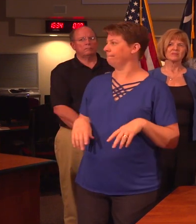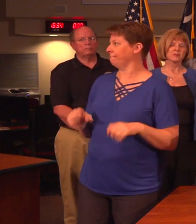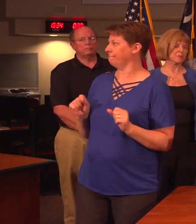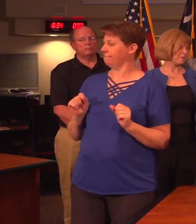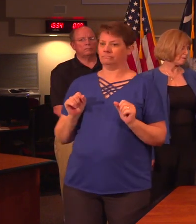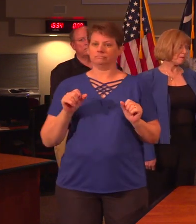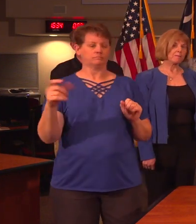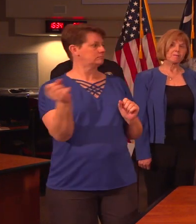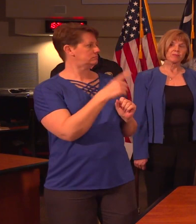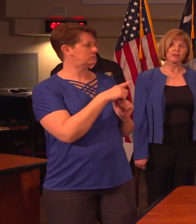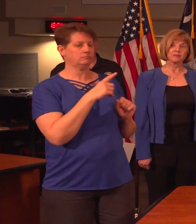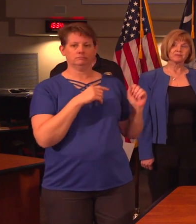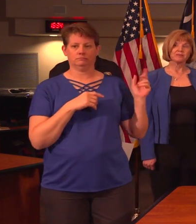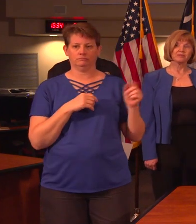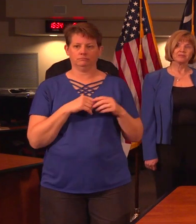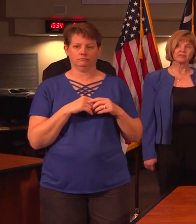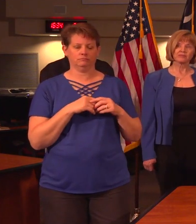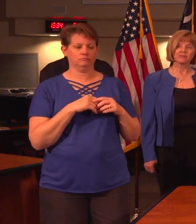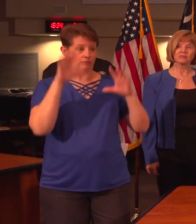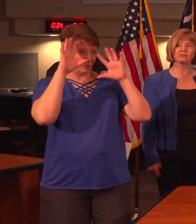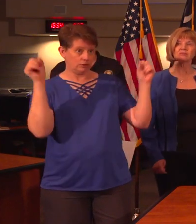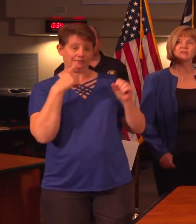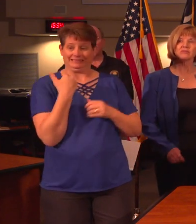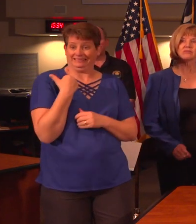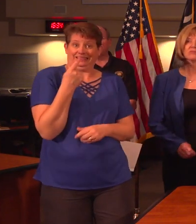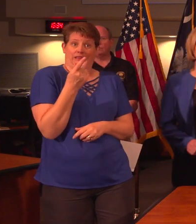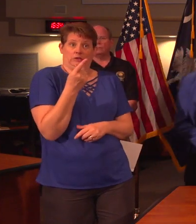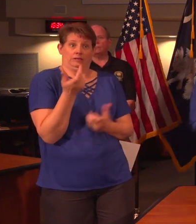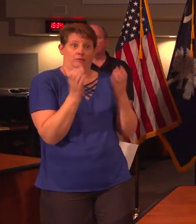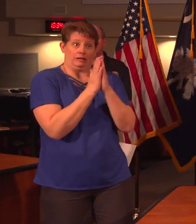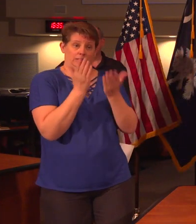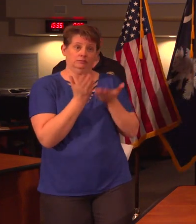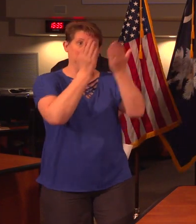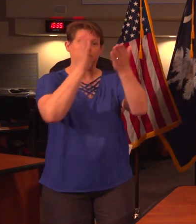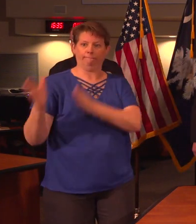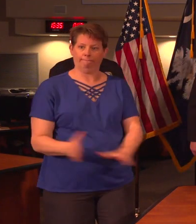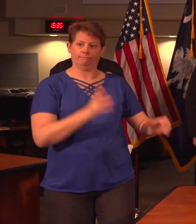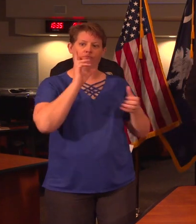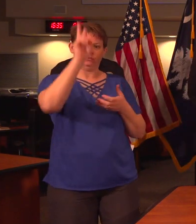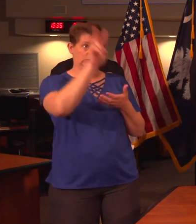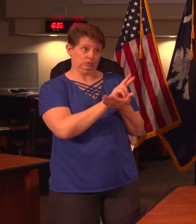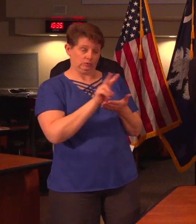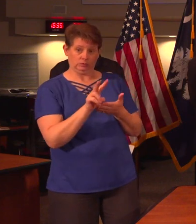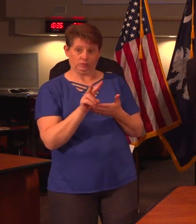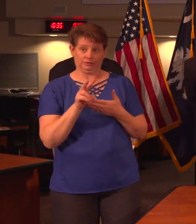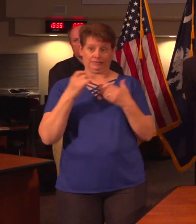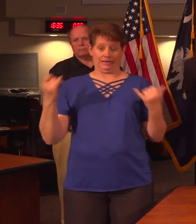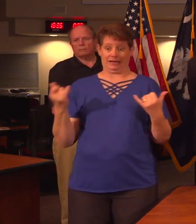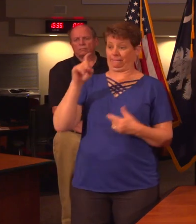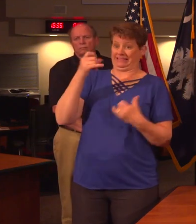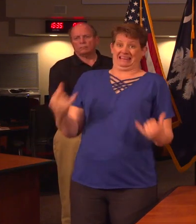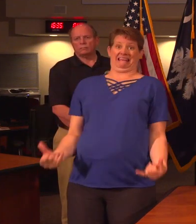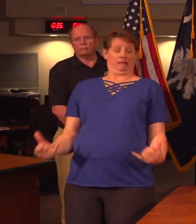said districts were asked just last Thursday to submit plans for two weeks. Yes. It's obviously now an immediate